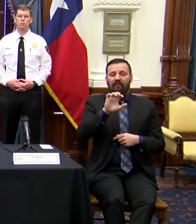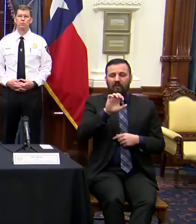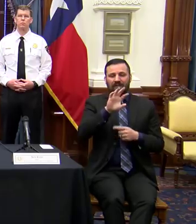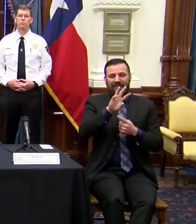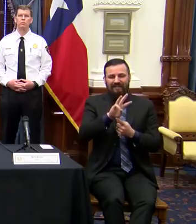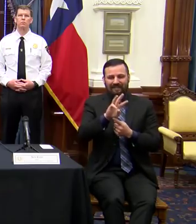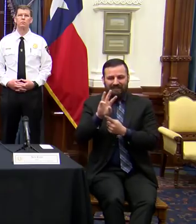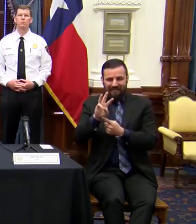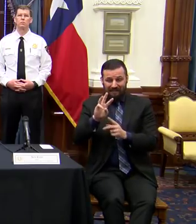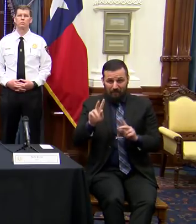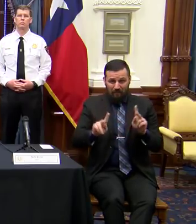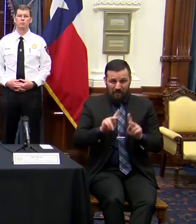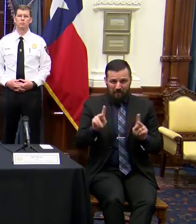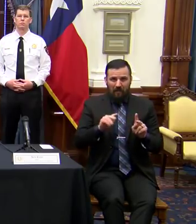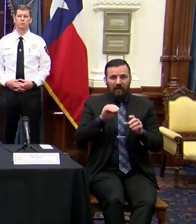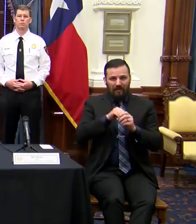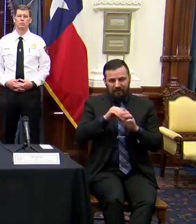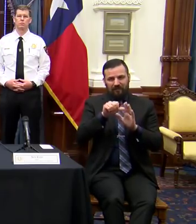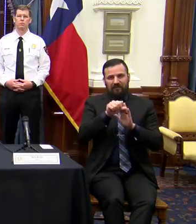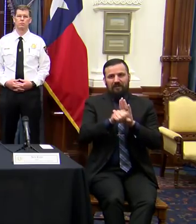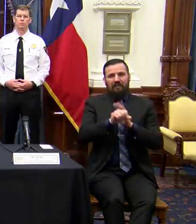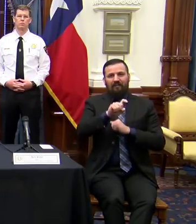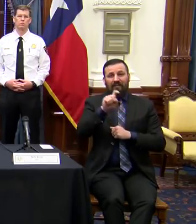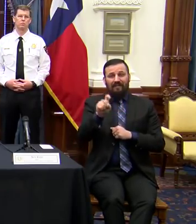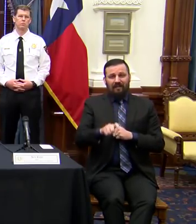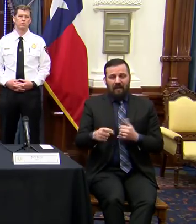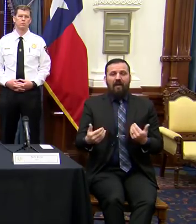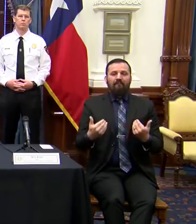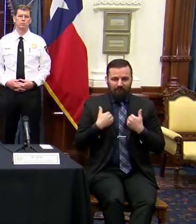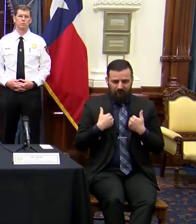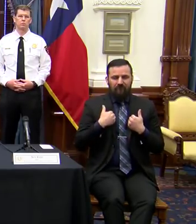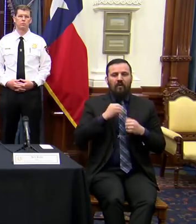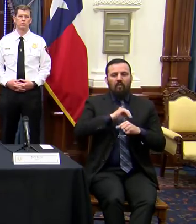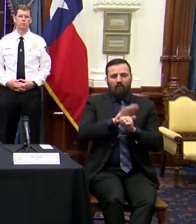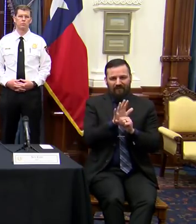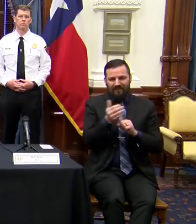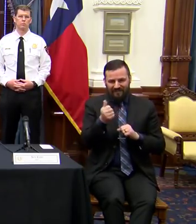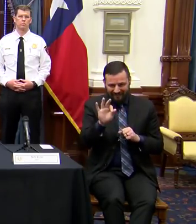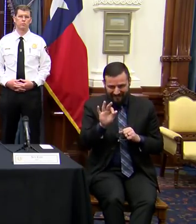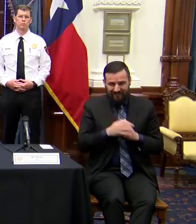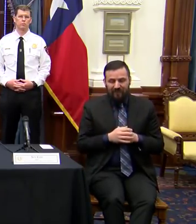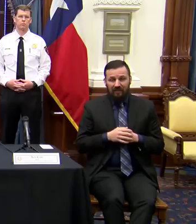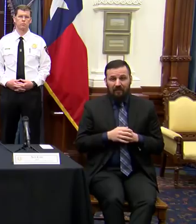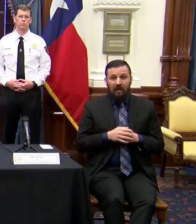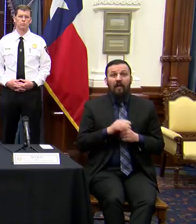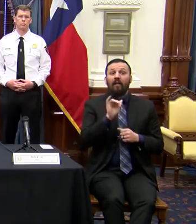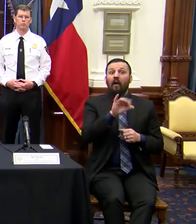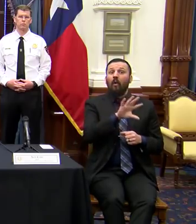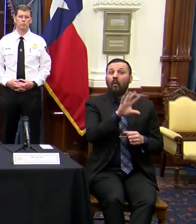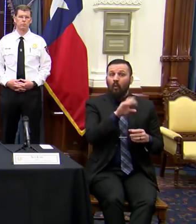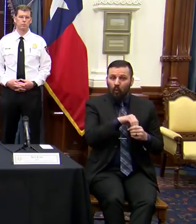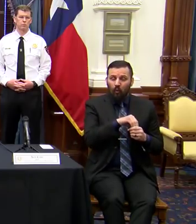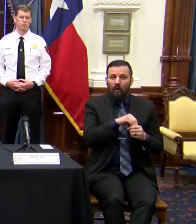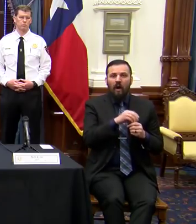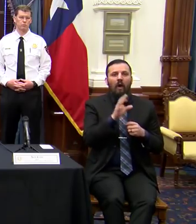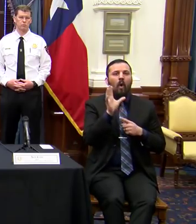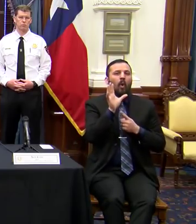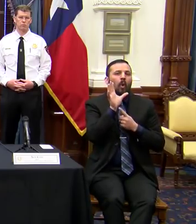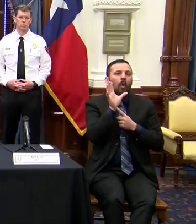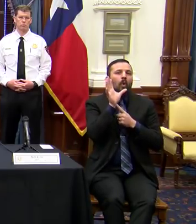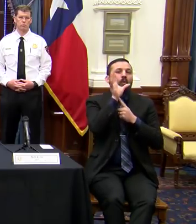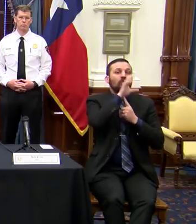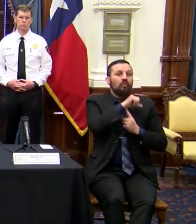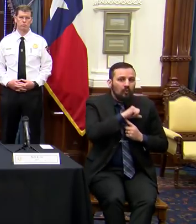people in the state of Texas tested positive for COVID-19, and those include presumed